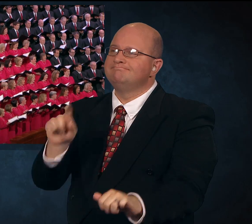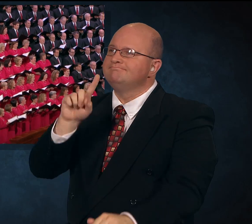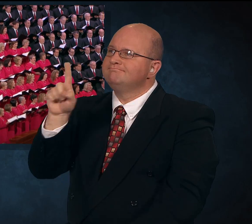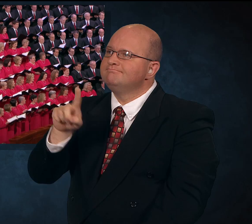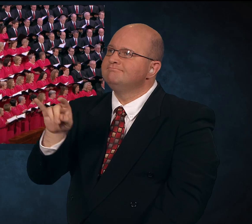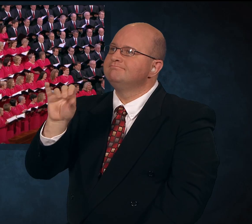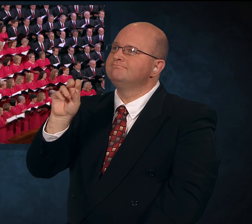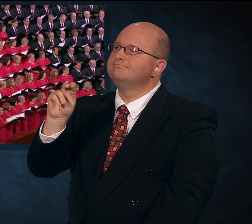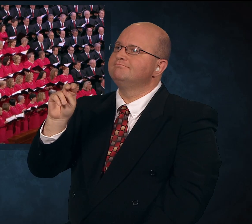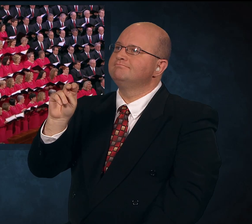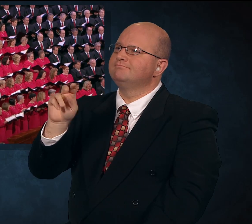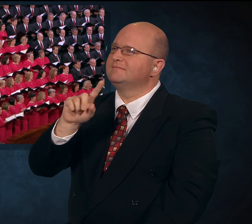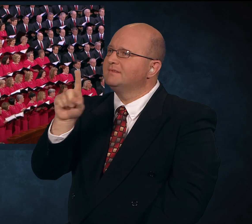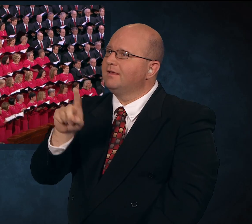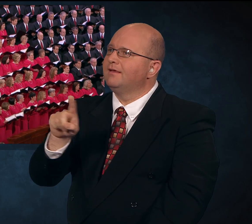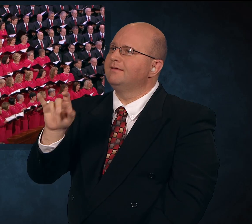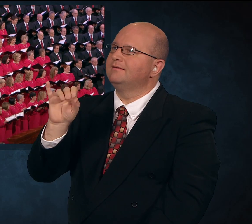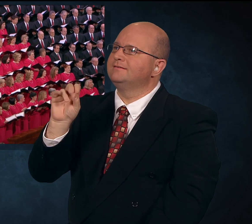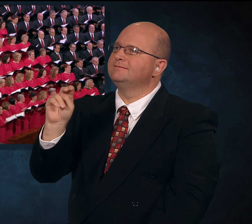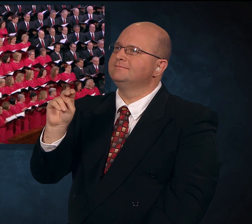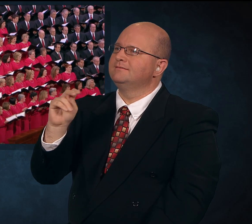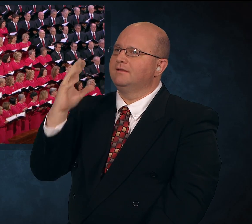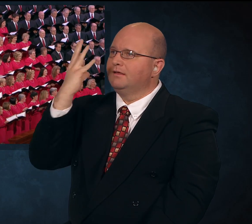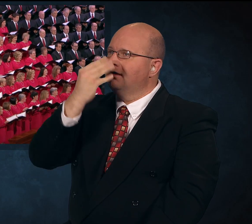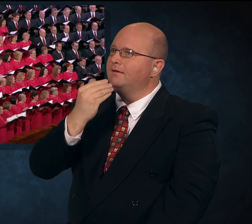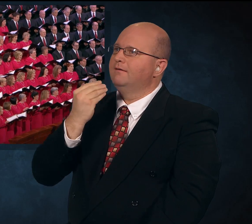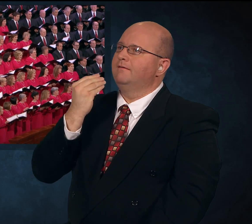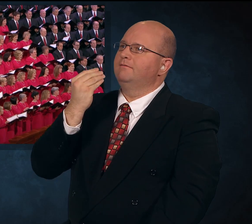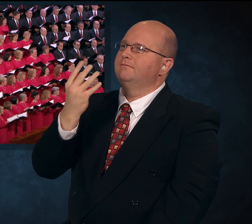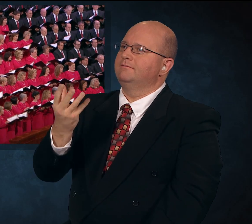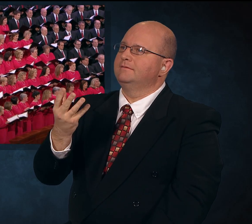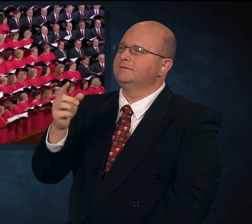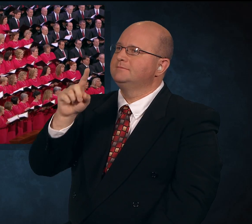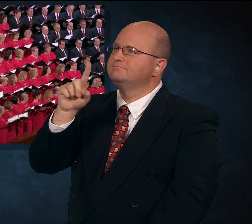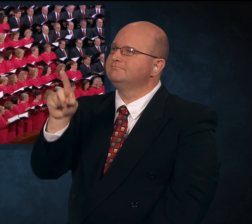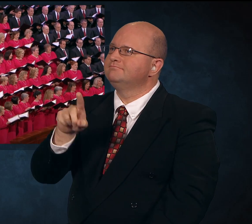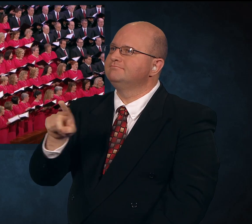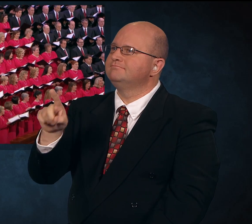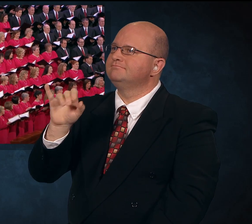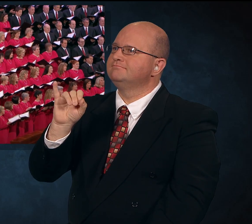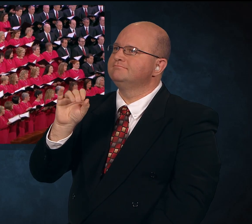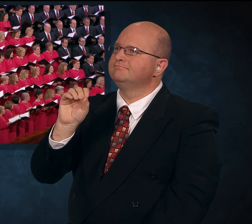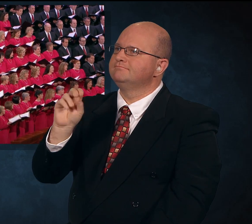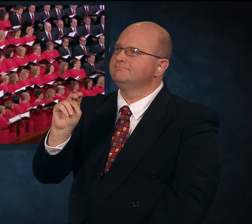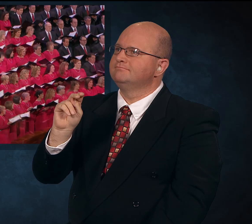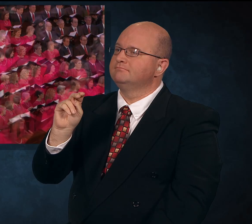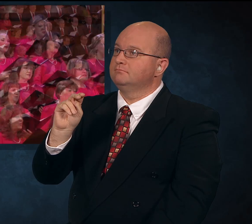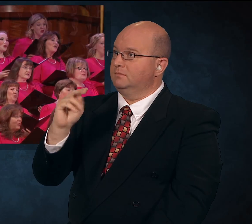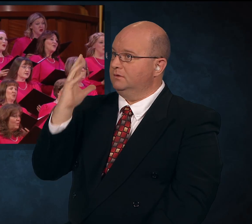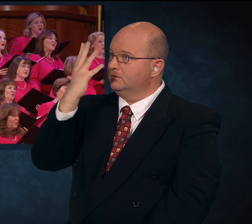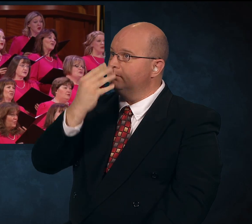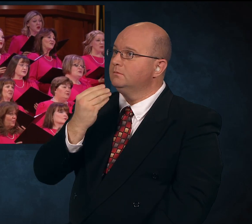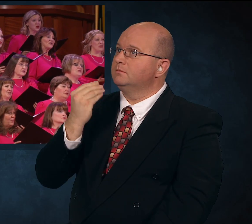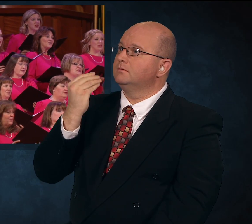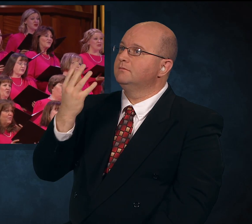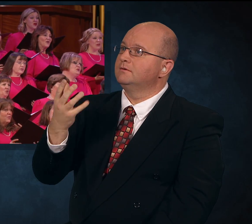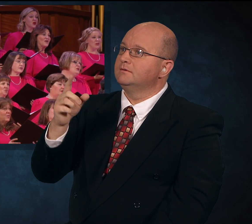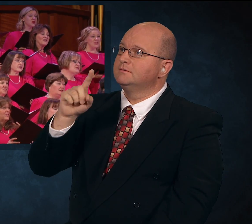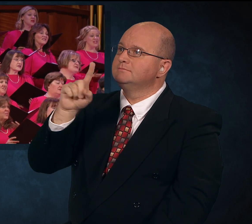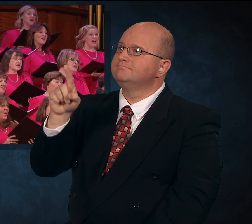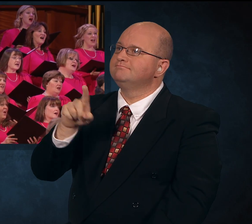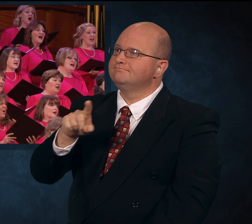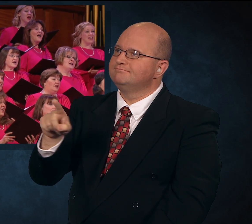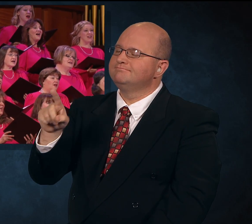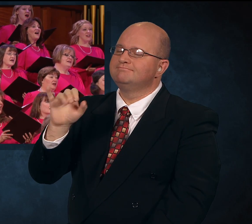Sion, Sion, lovely Sion, Beautiful